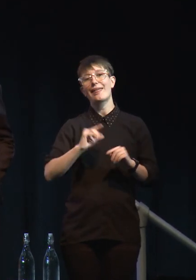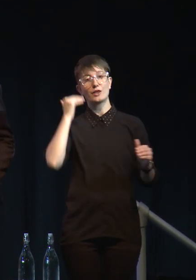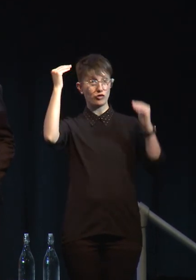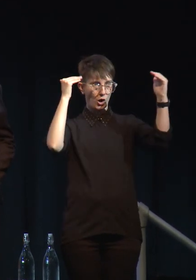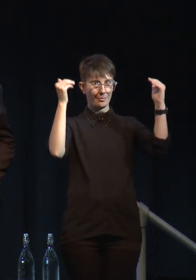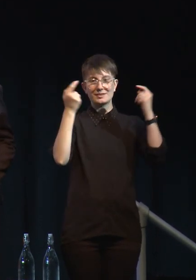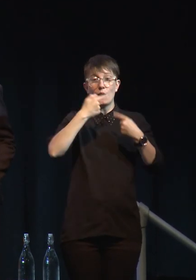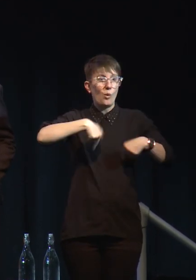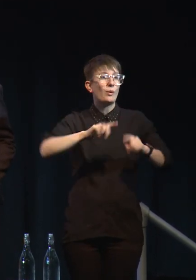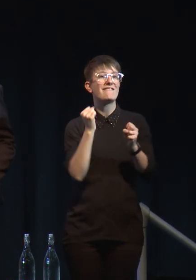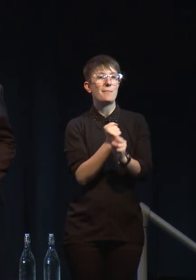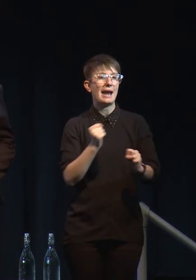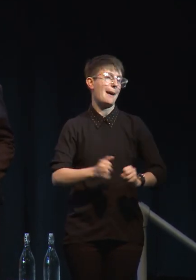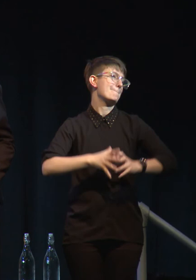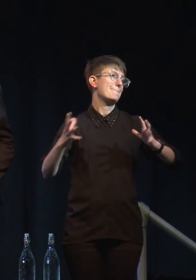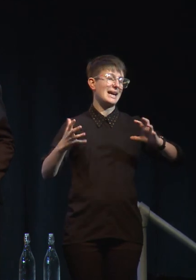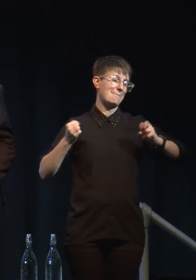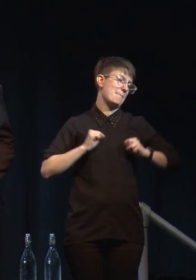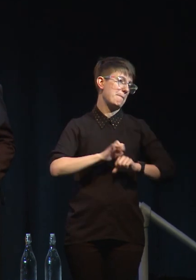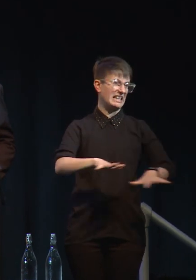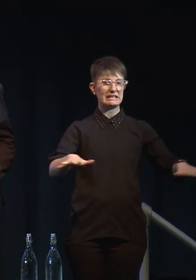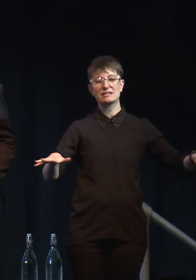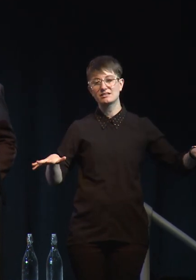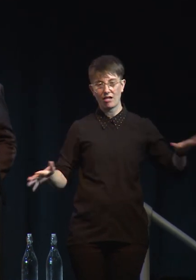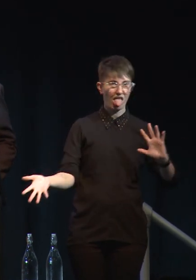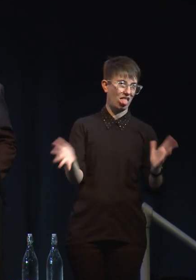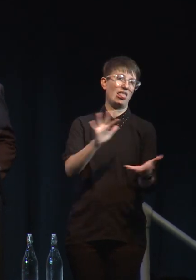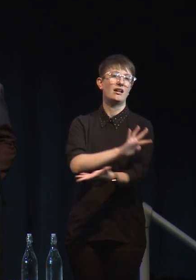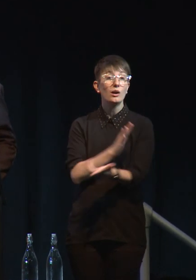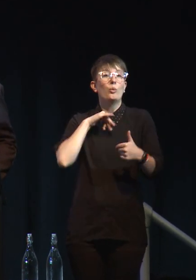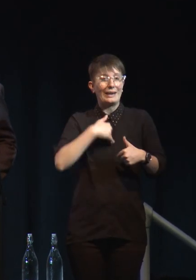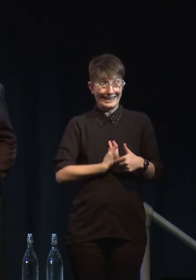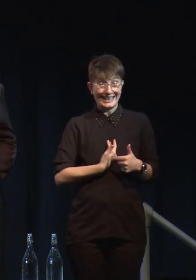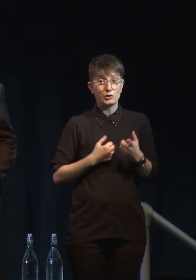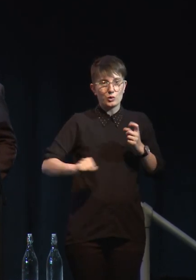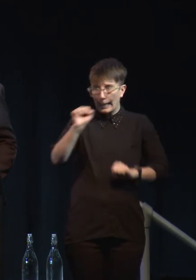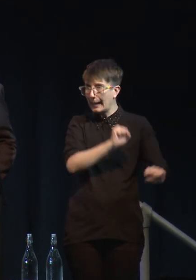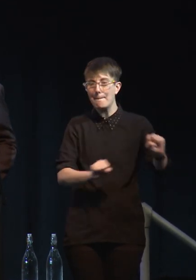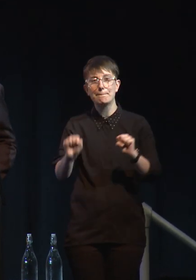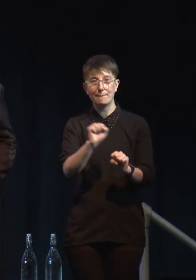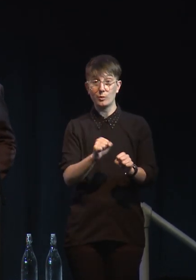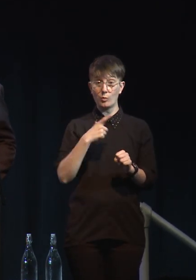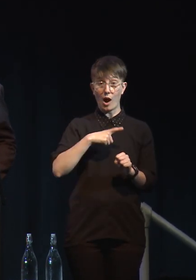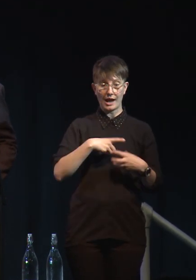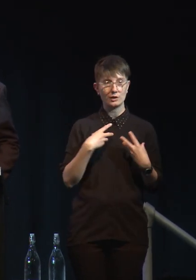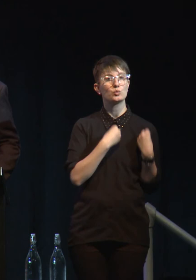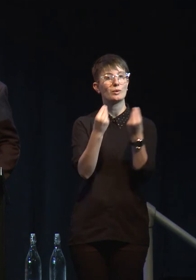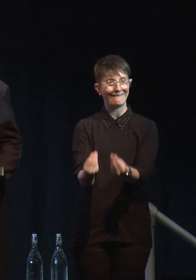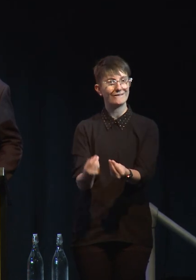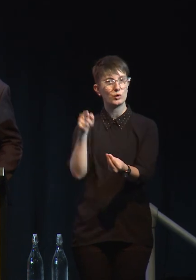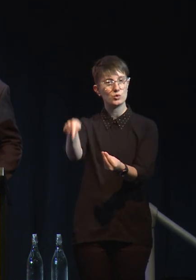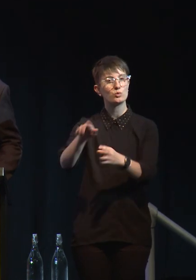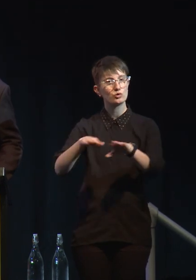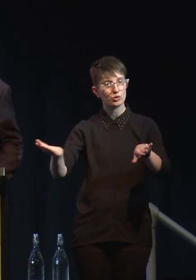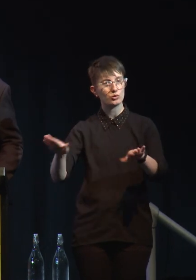to clean it up for the future of our children. So together we can make a plan, we can be persistent,